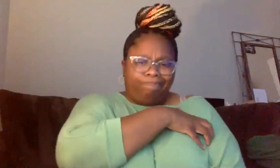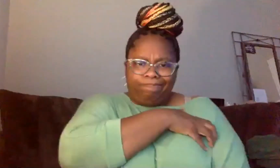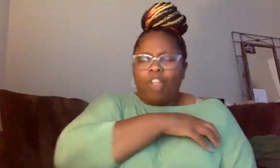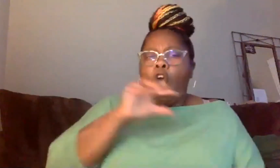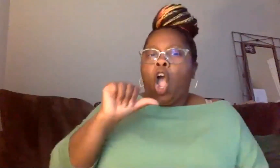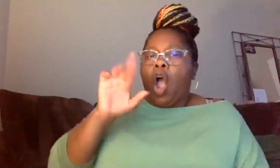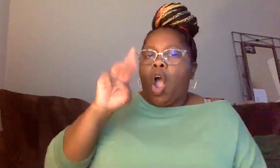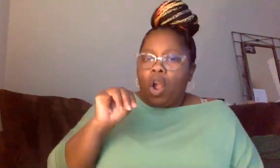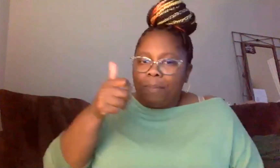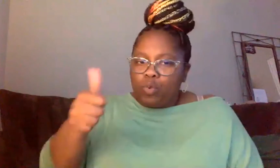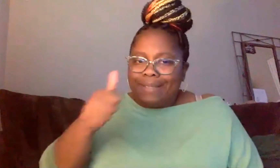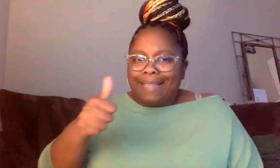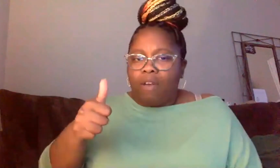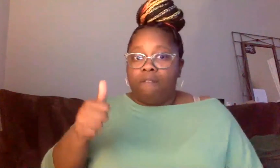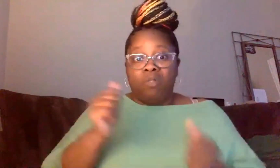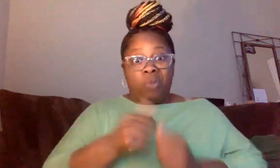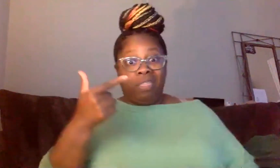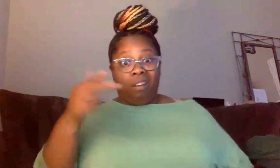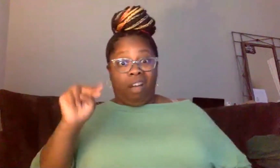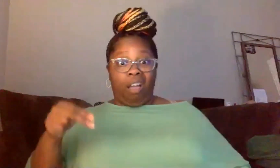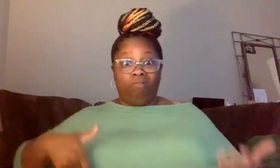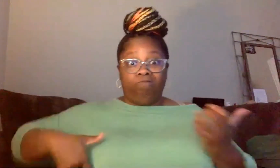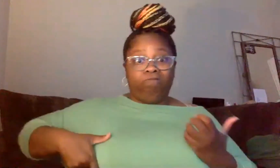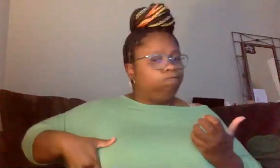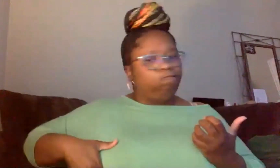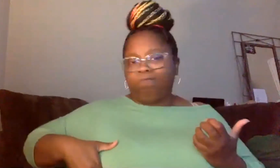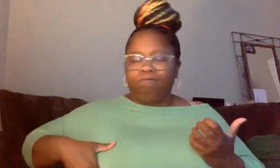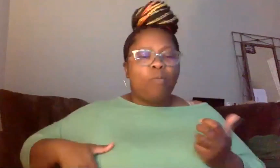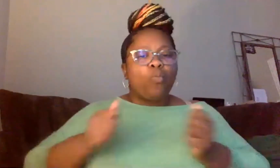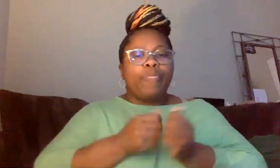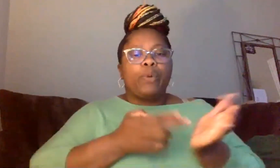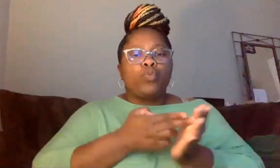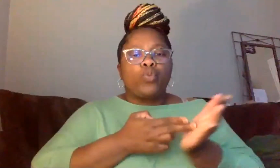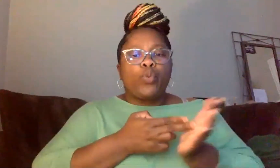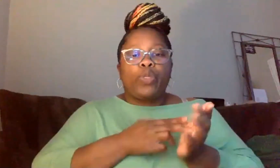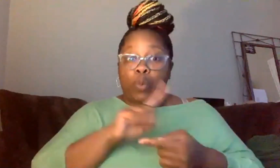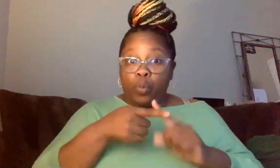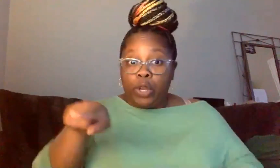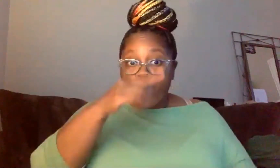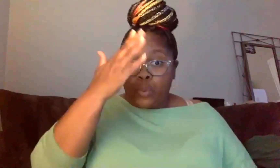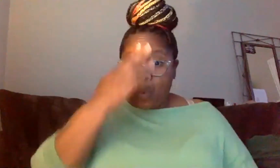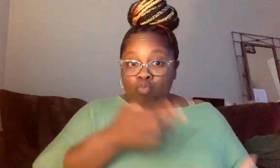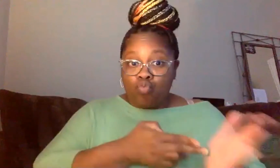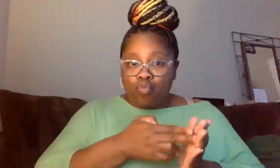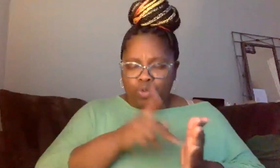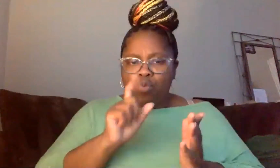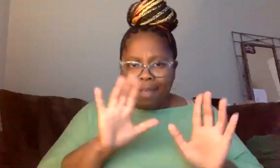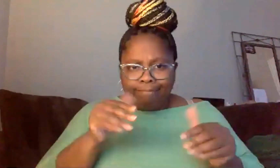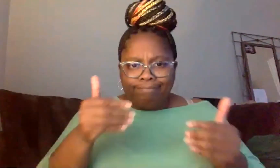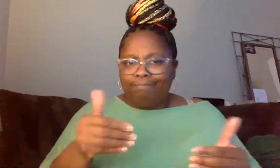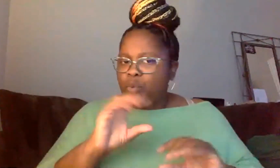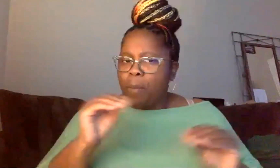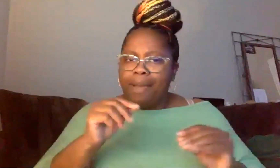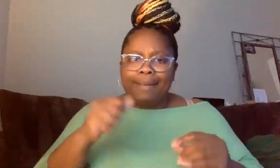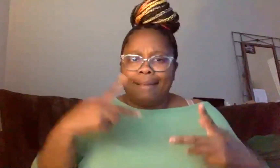yourself with the truth so that nobody can, can shut you down once you know the truth. Marlo, did you have something to say